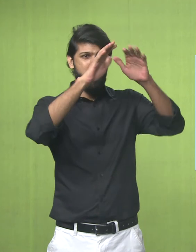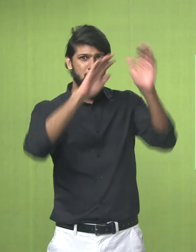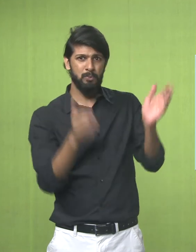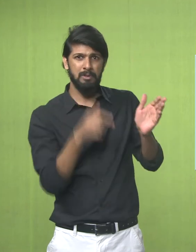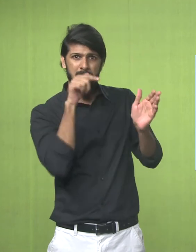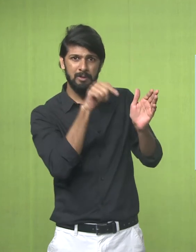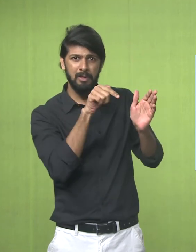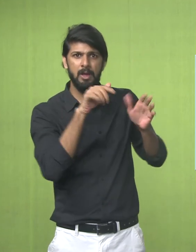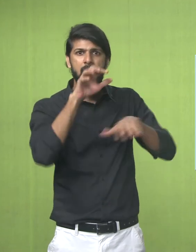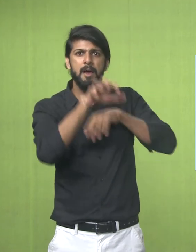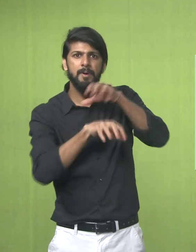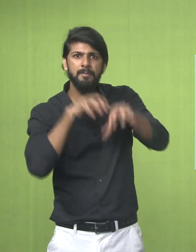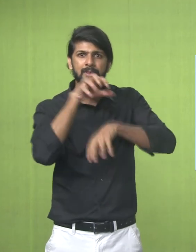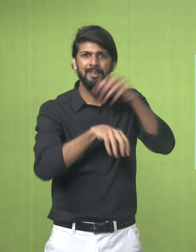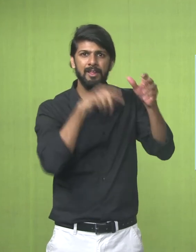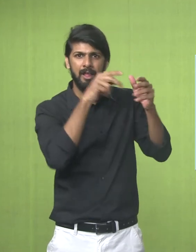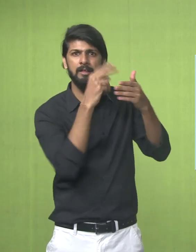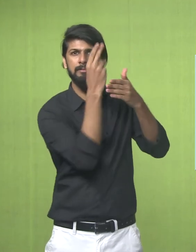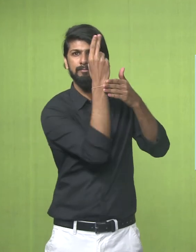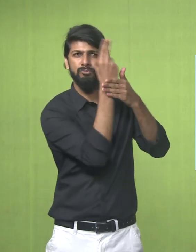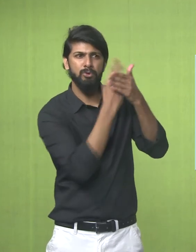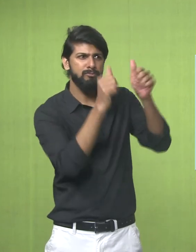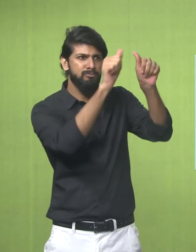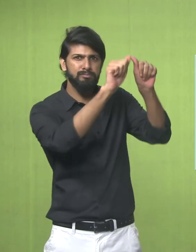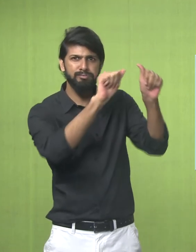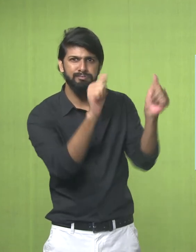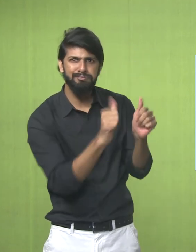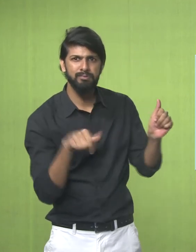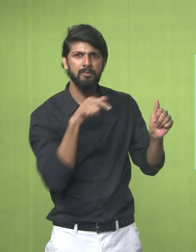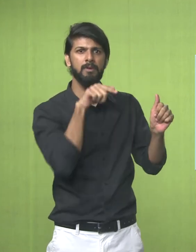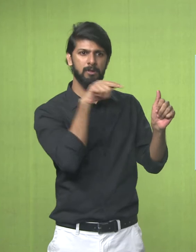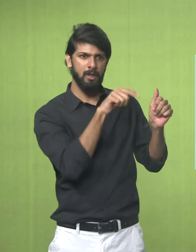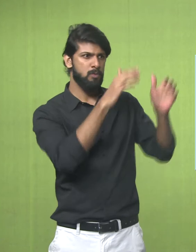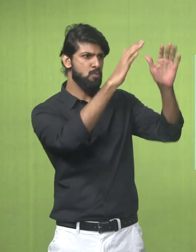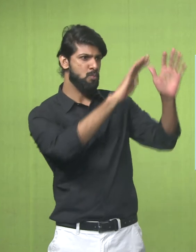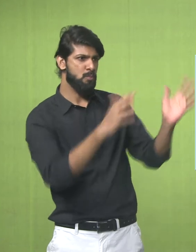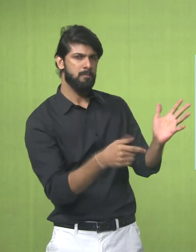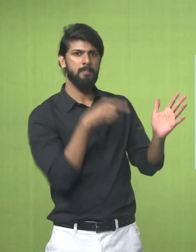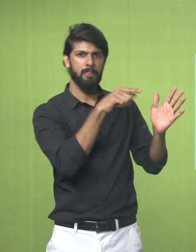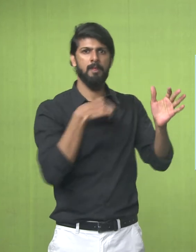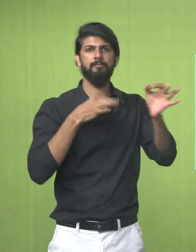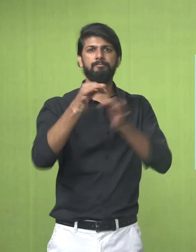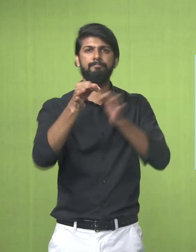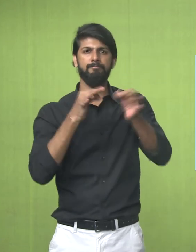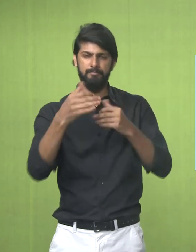You would see all the jugs and jars here Have various kind of animal figures That is what we are going to